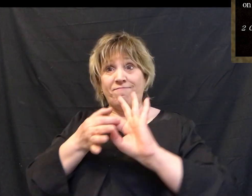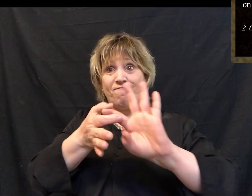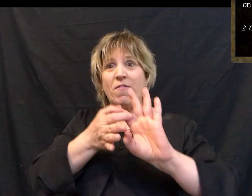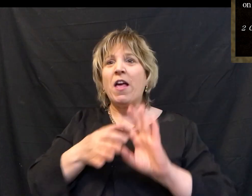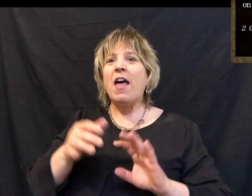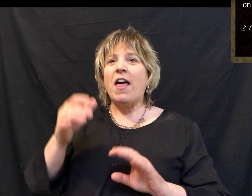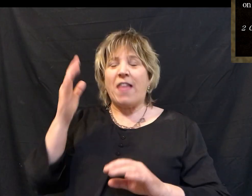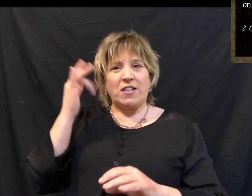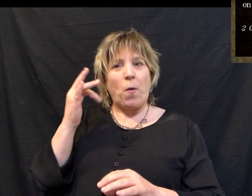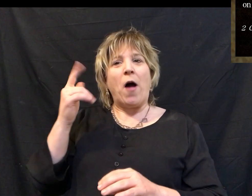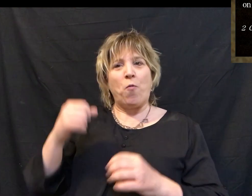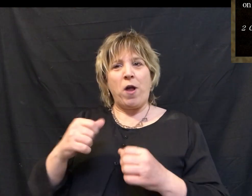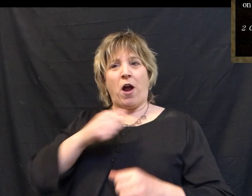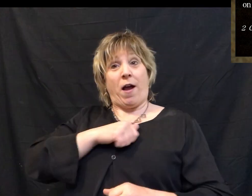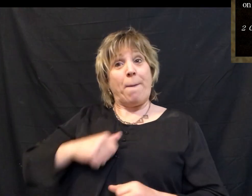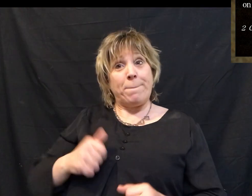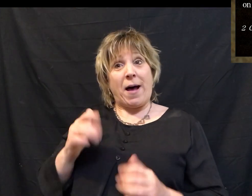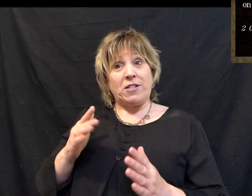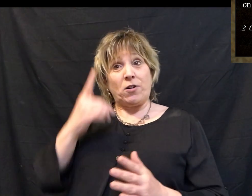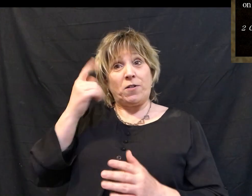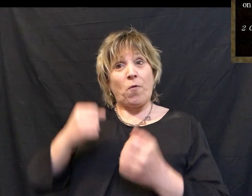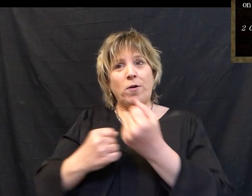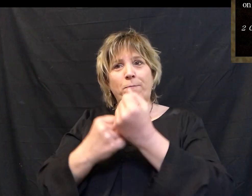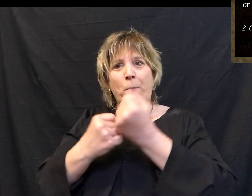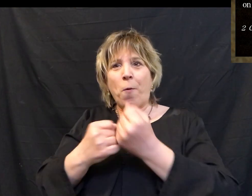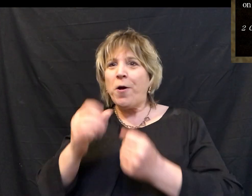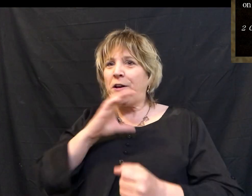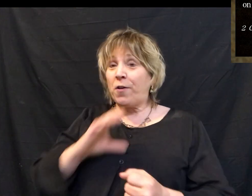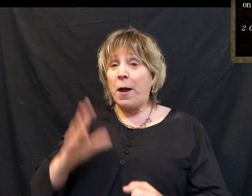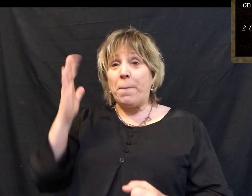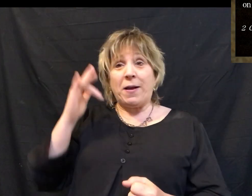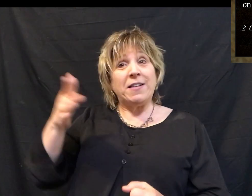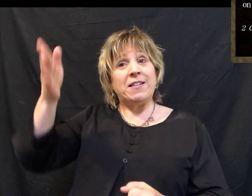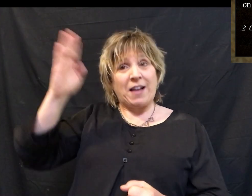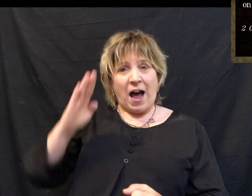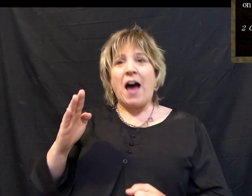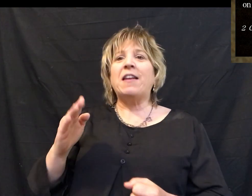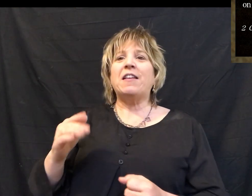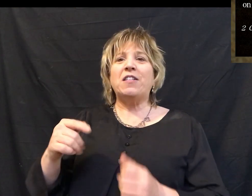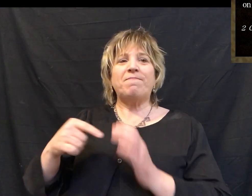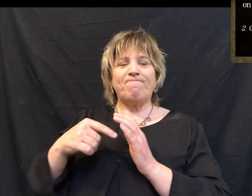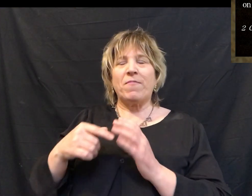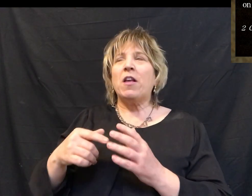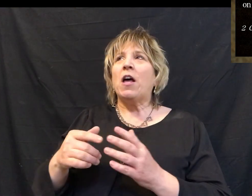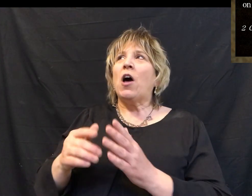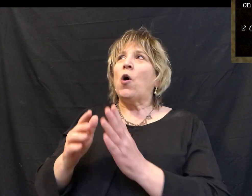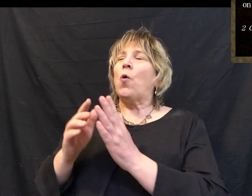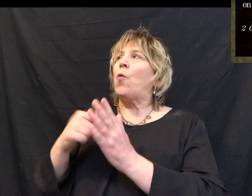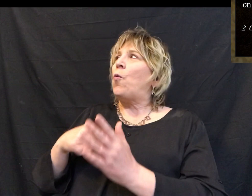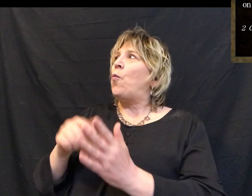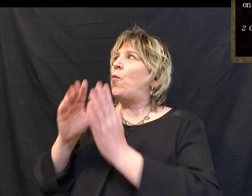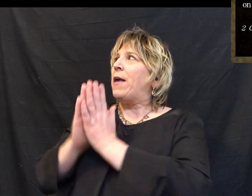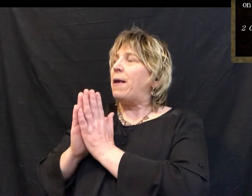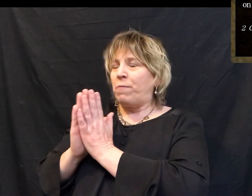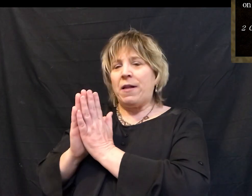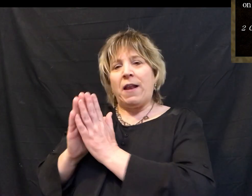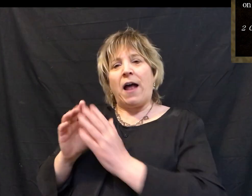Therefore, we are ambassadors for Christ since God is making his appeal through us. We plead on